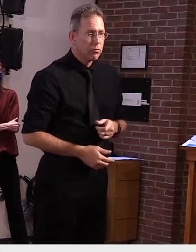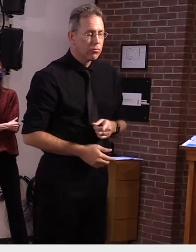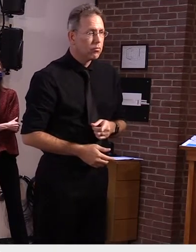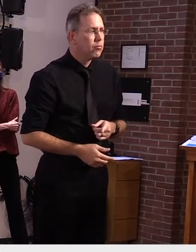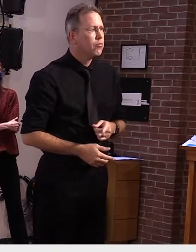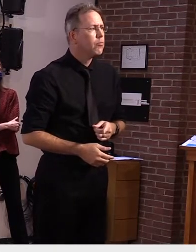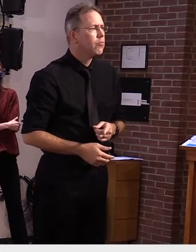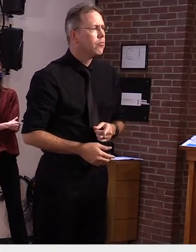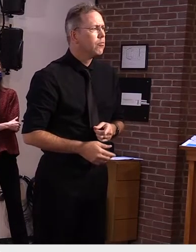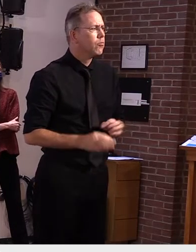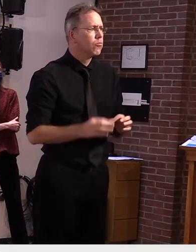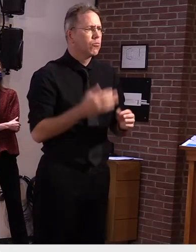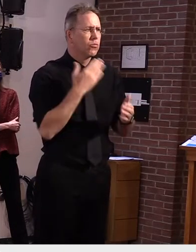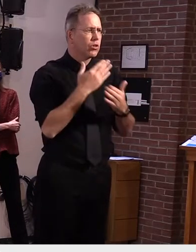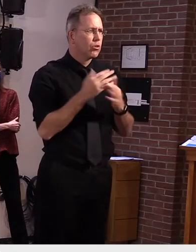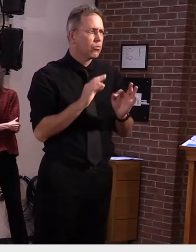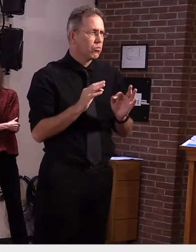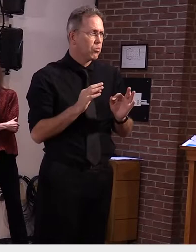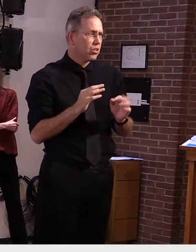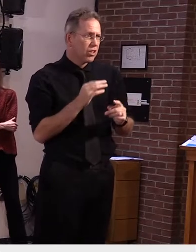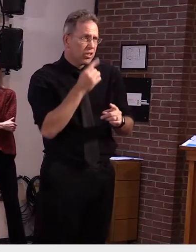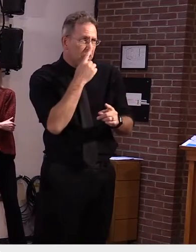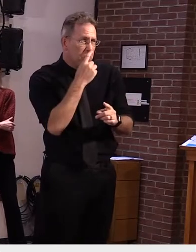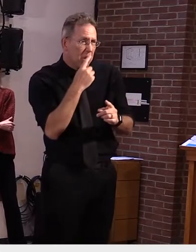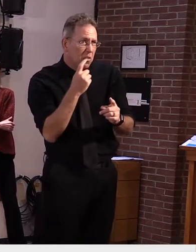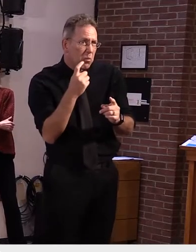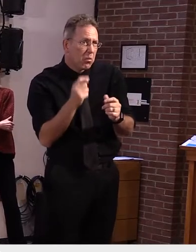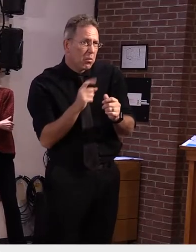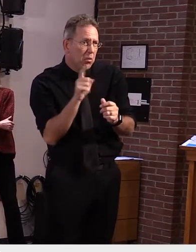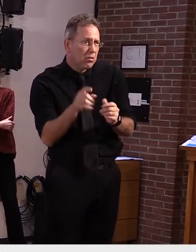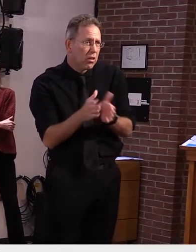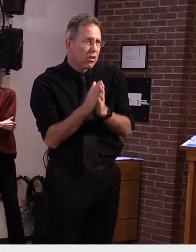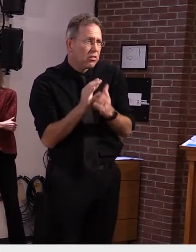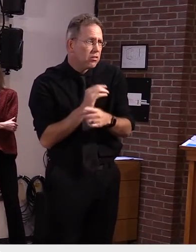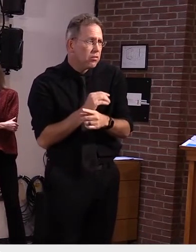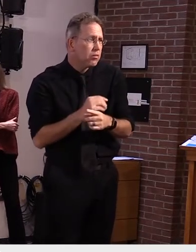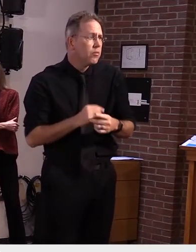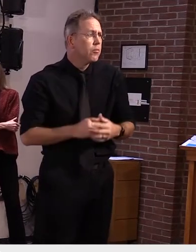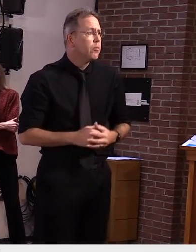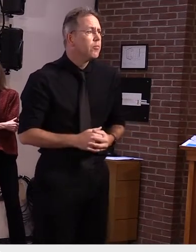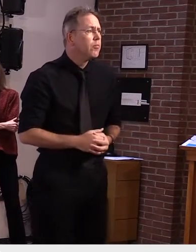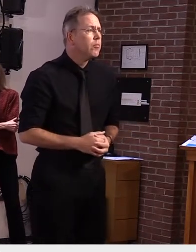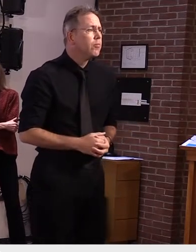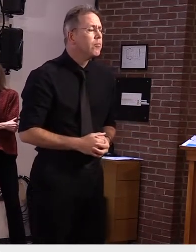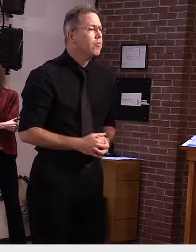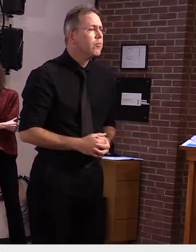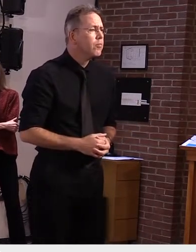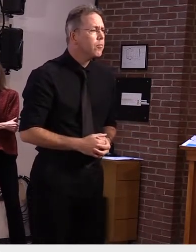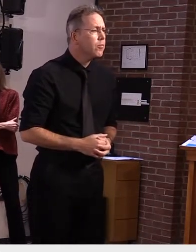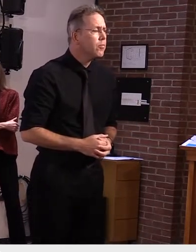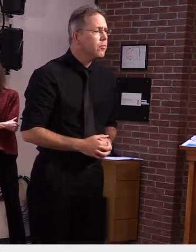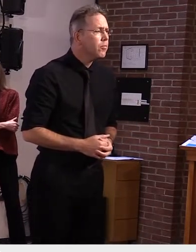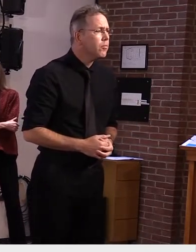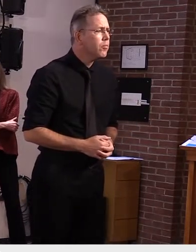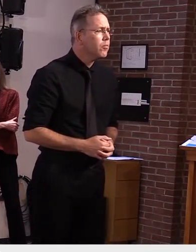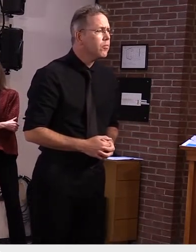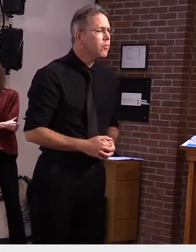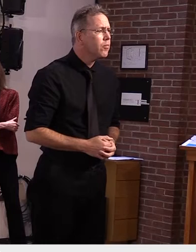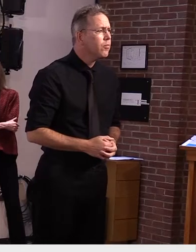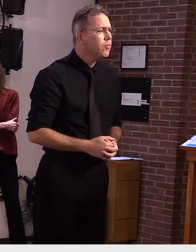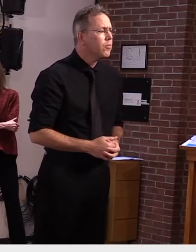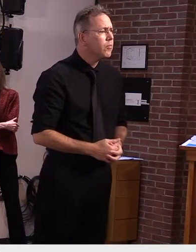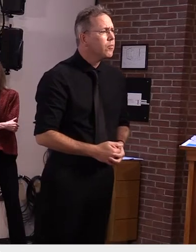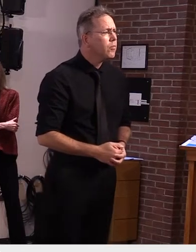and if i may dr kelso regarding the hockey outbreak can you say how many different